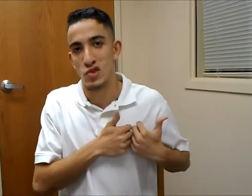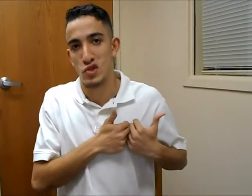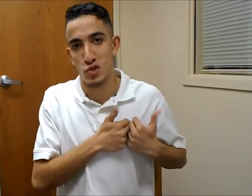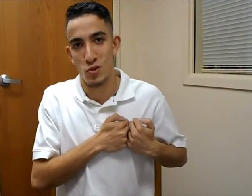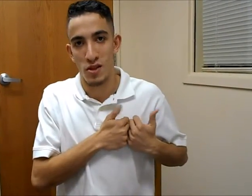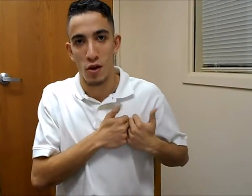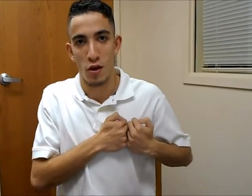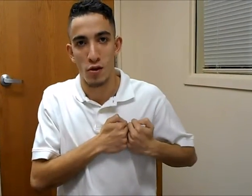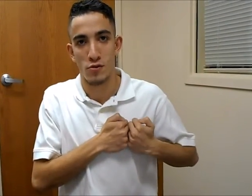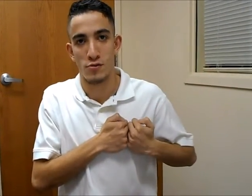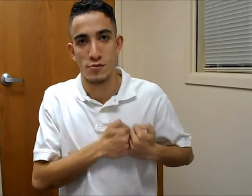Sweetheart.